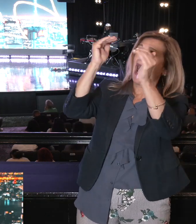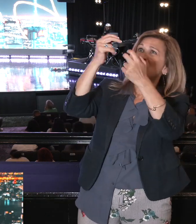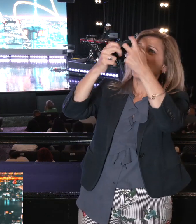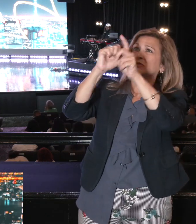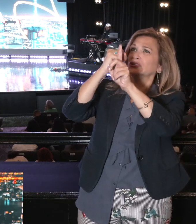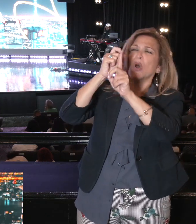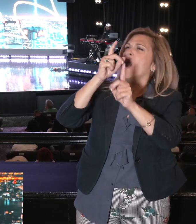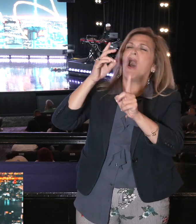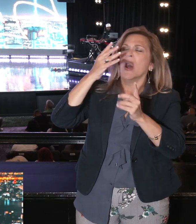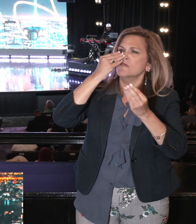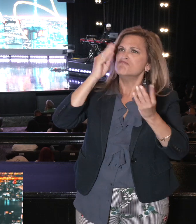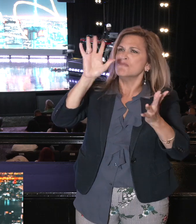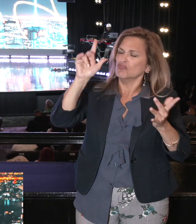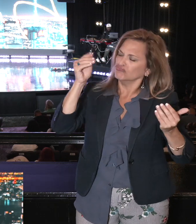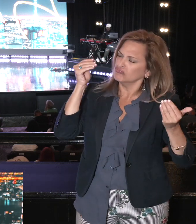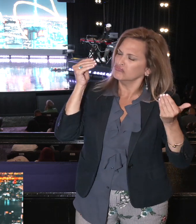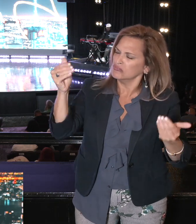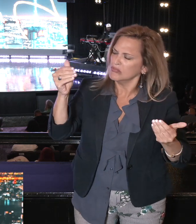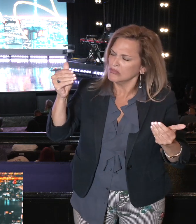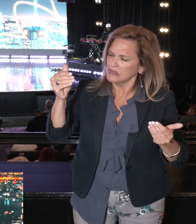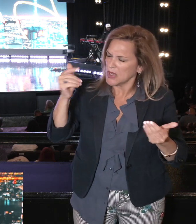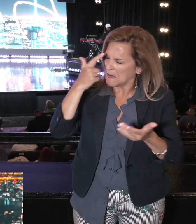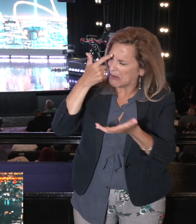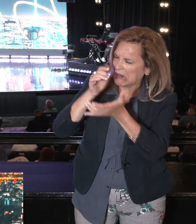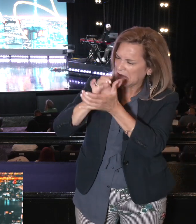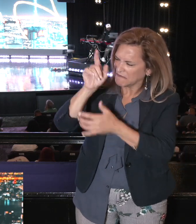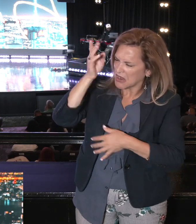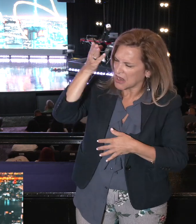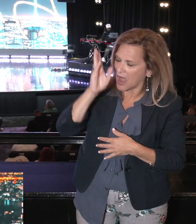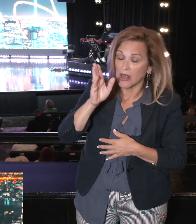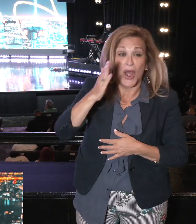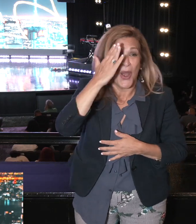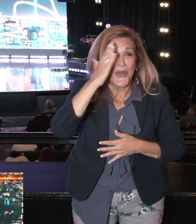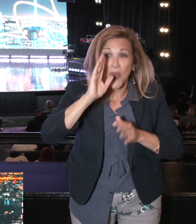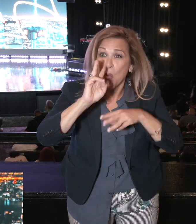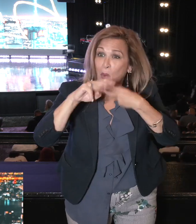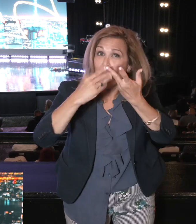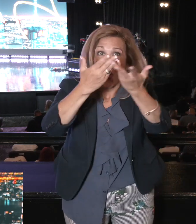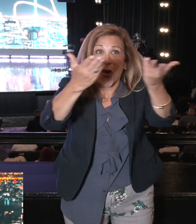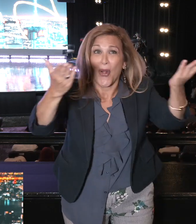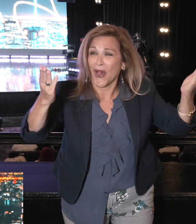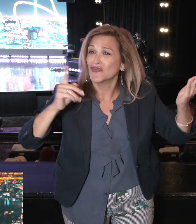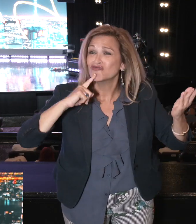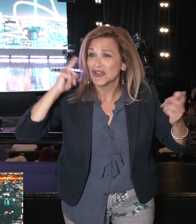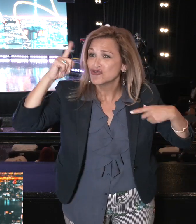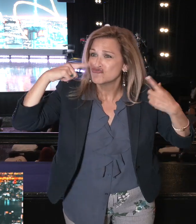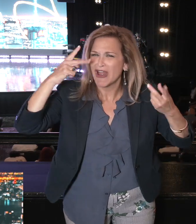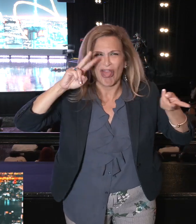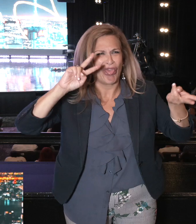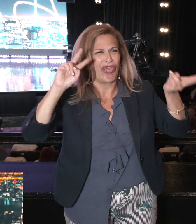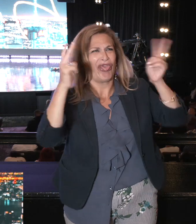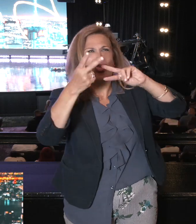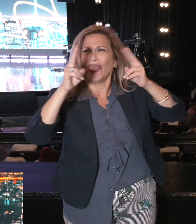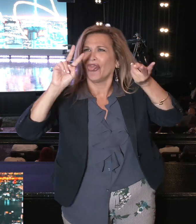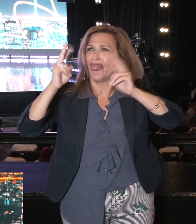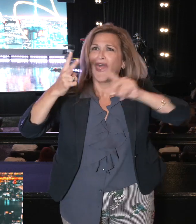We're going to stand for God. And I know. Listen. We live in a crazy world right now. People are calling wrong right. And right wrong.